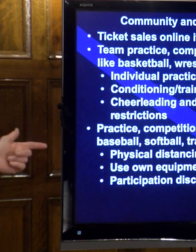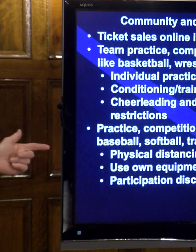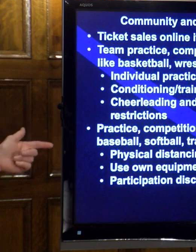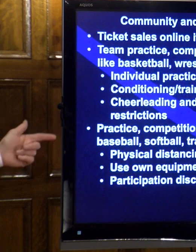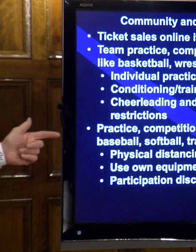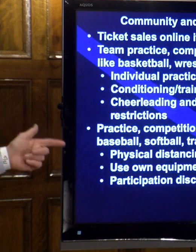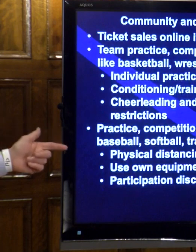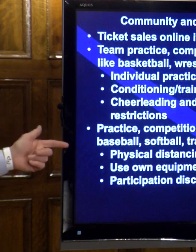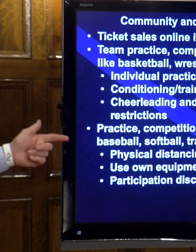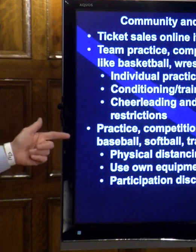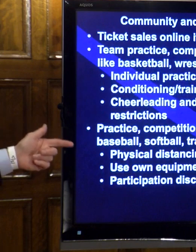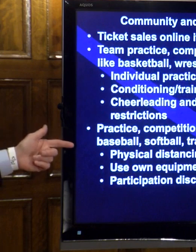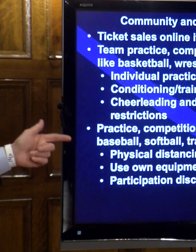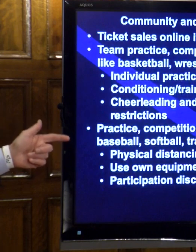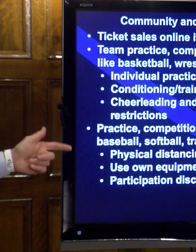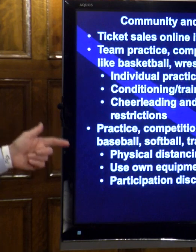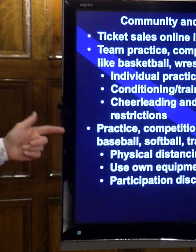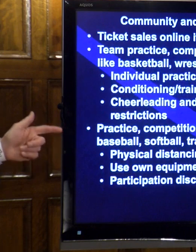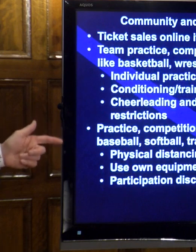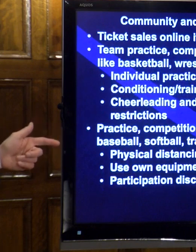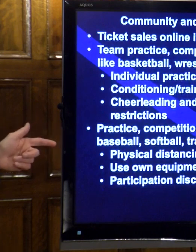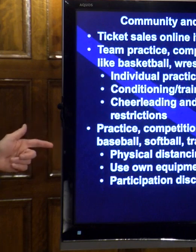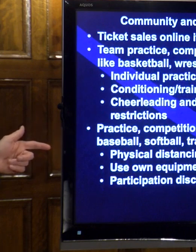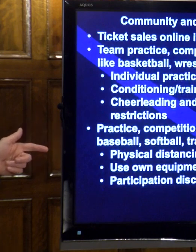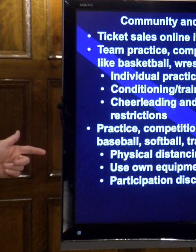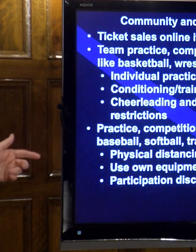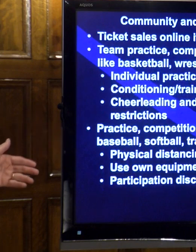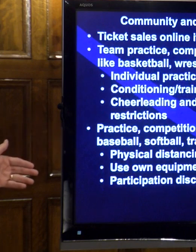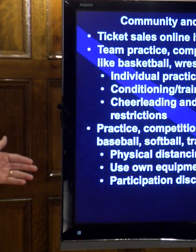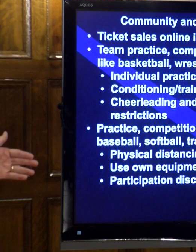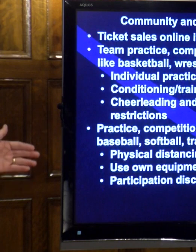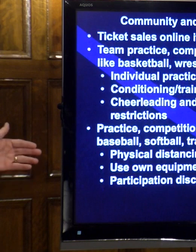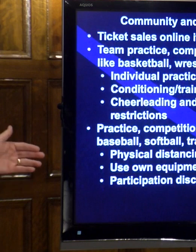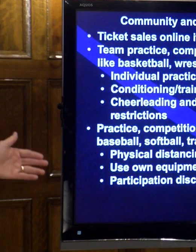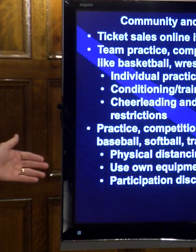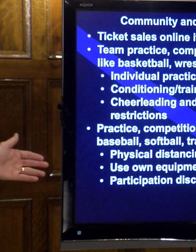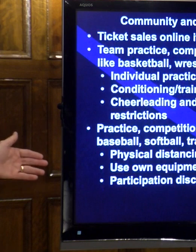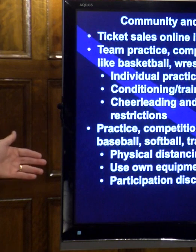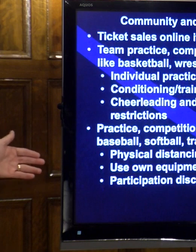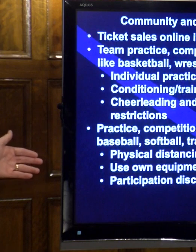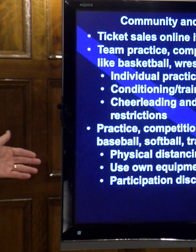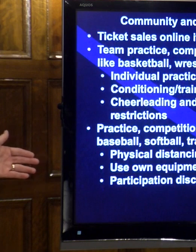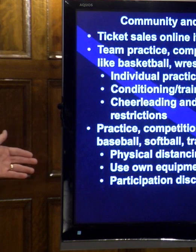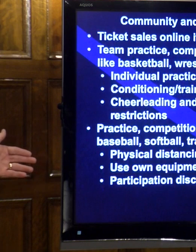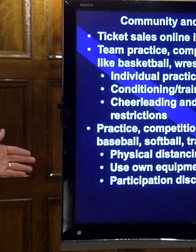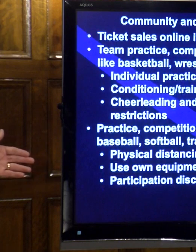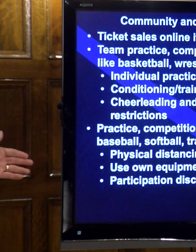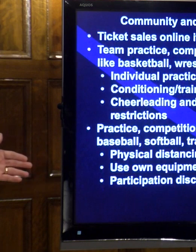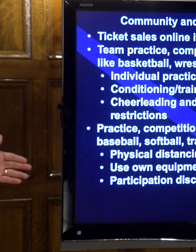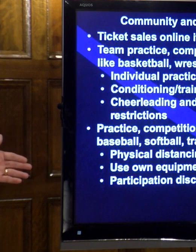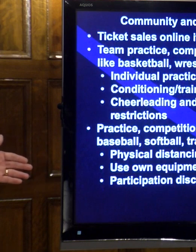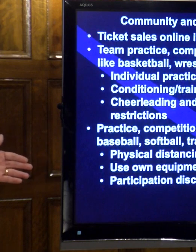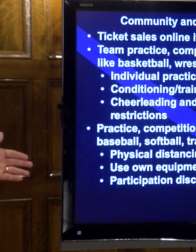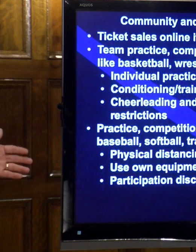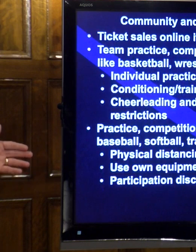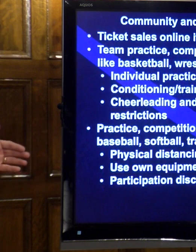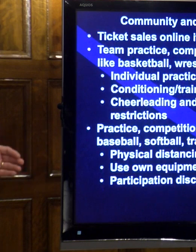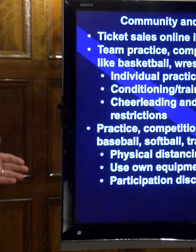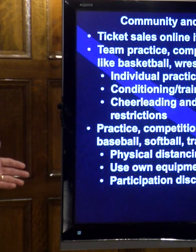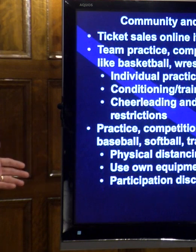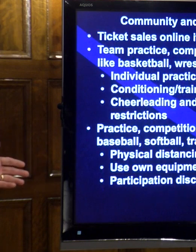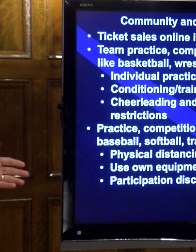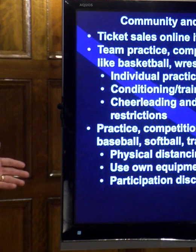baseball, softball, track, gymnastics, and swimming. And of course, we'll have physical distancing whenever possible.